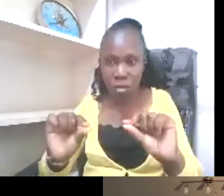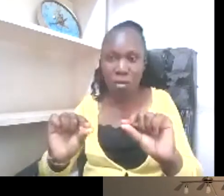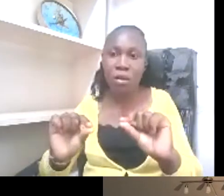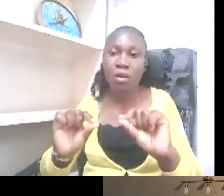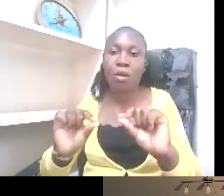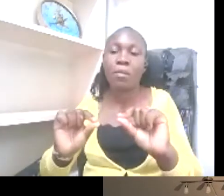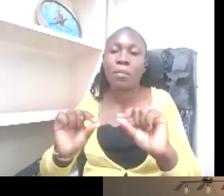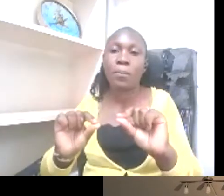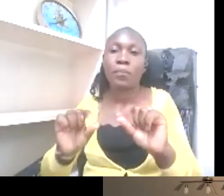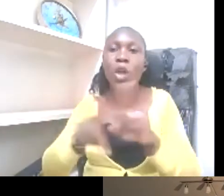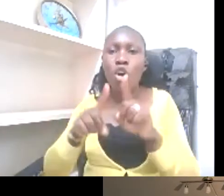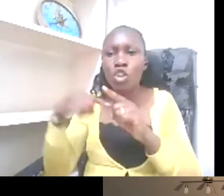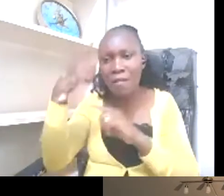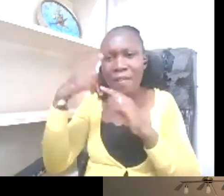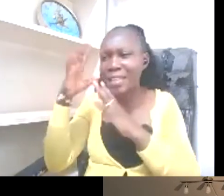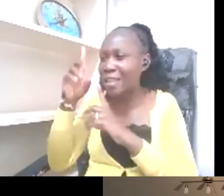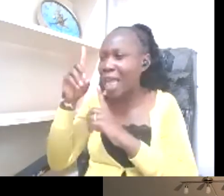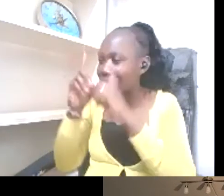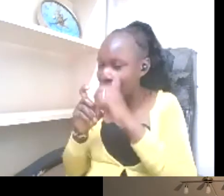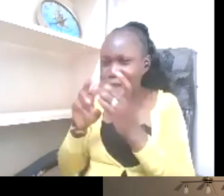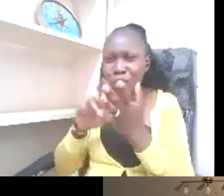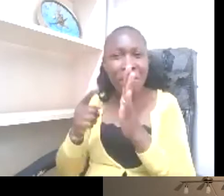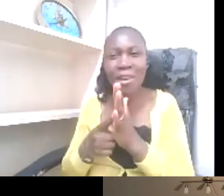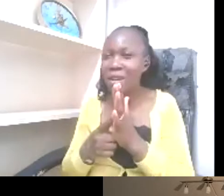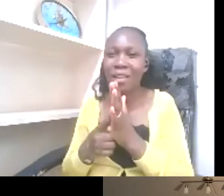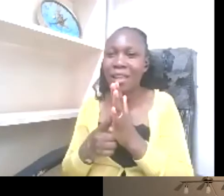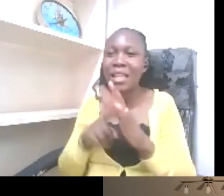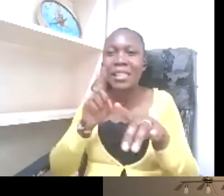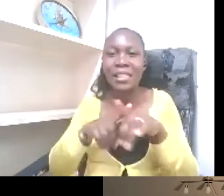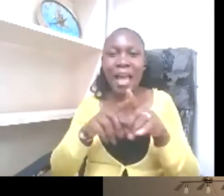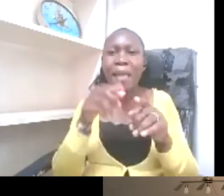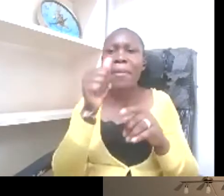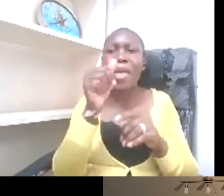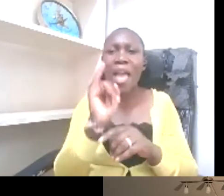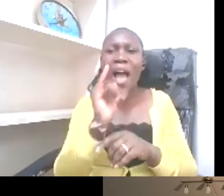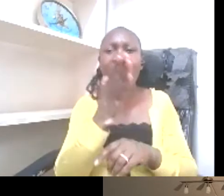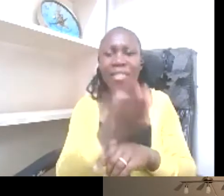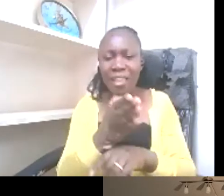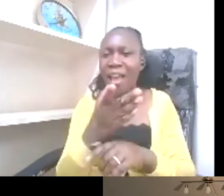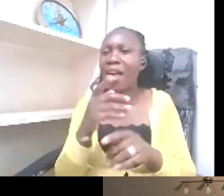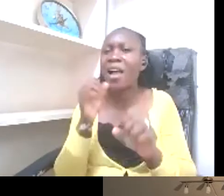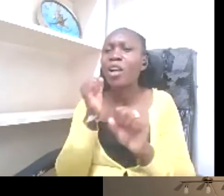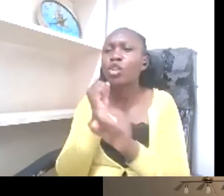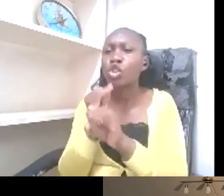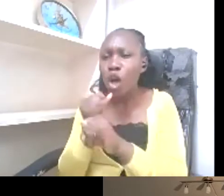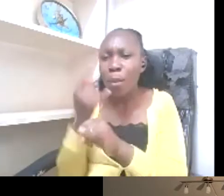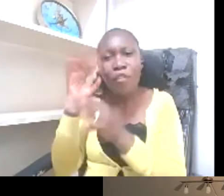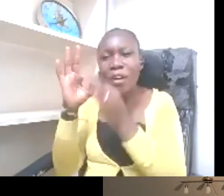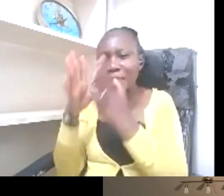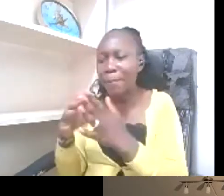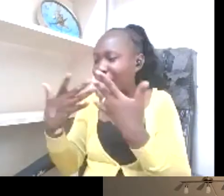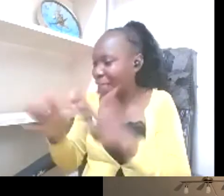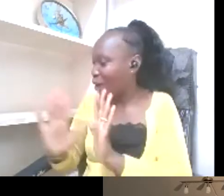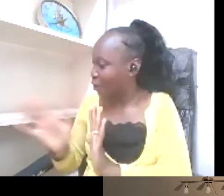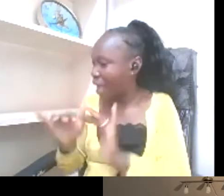I don't see this as a question of either or. I would say that now with technology we are enjoying a lot of benefits